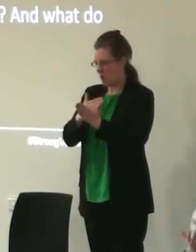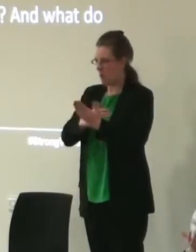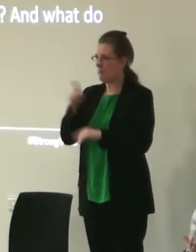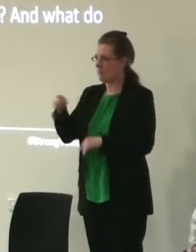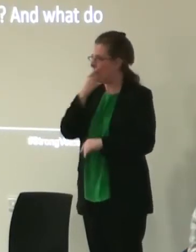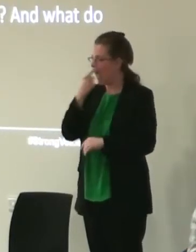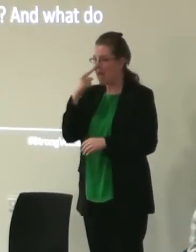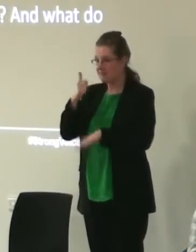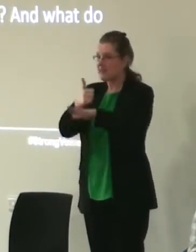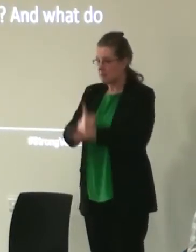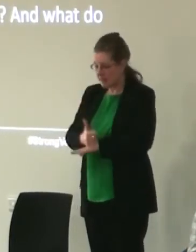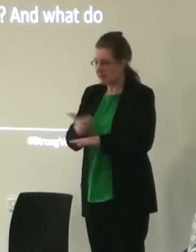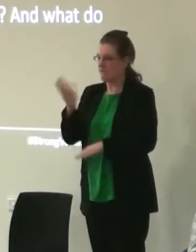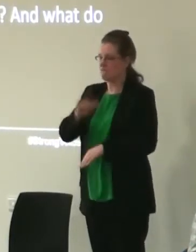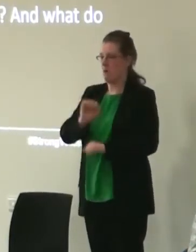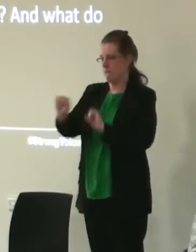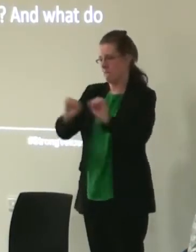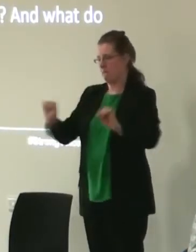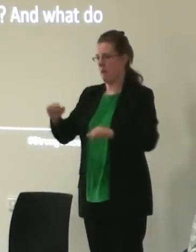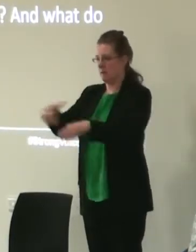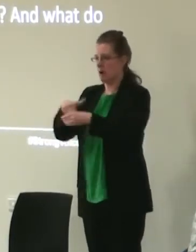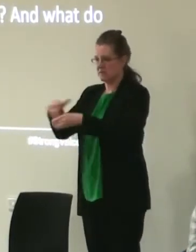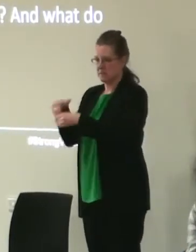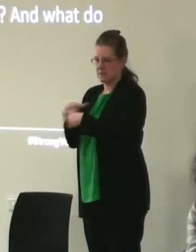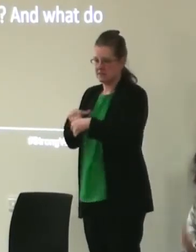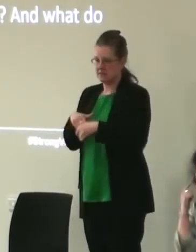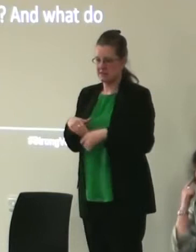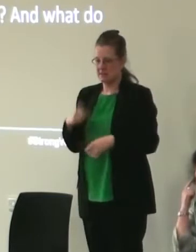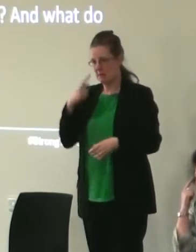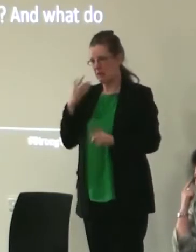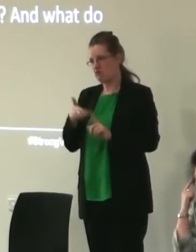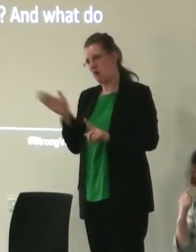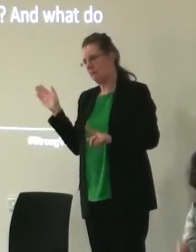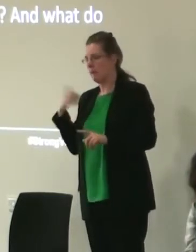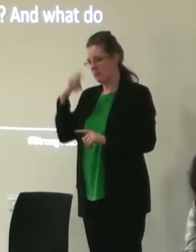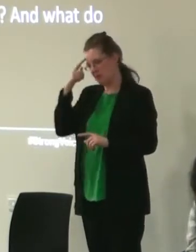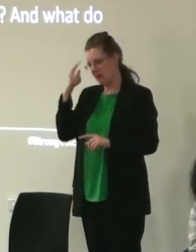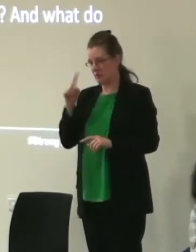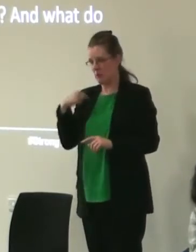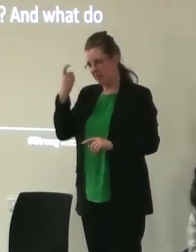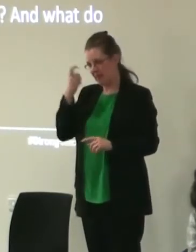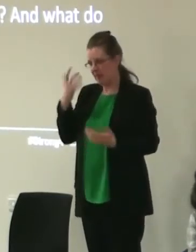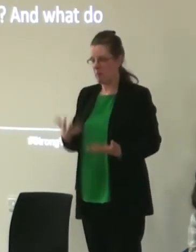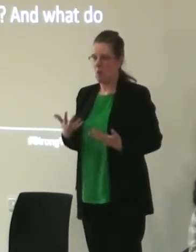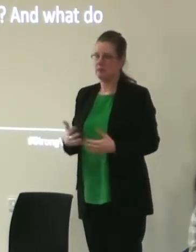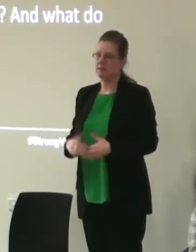then can come from participants themselves it's a bit rambling but it's what I'm thinking in this moment